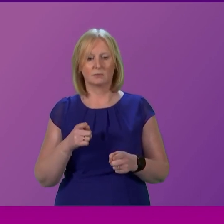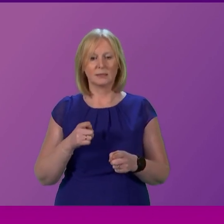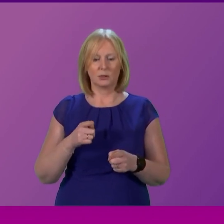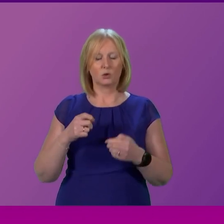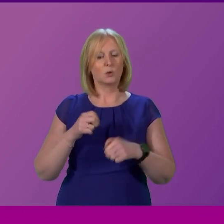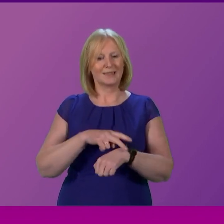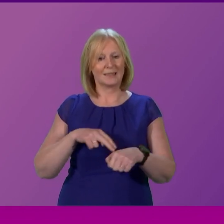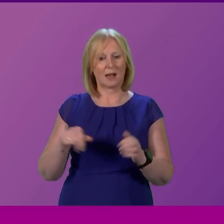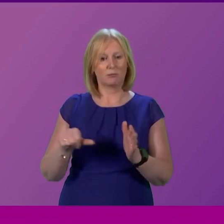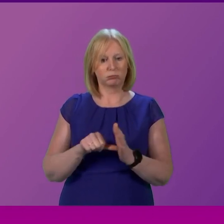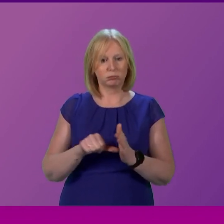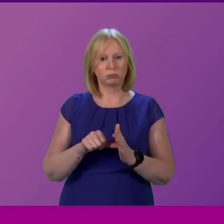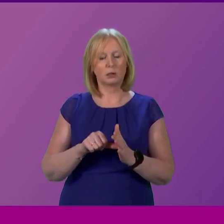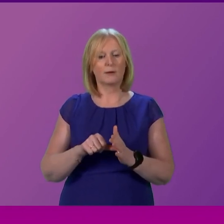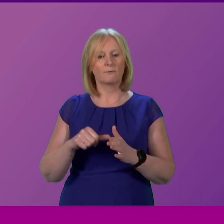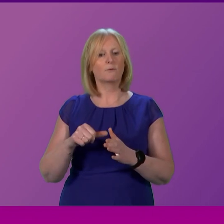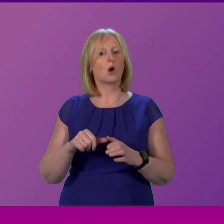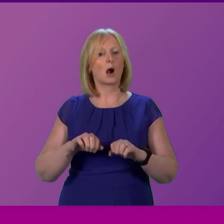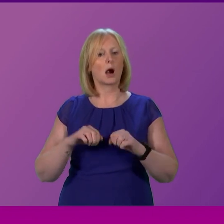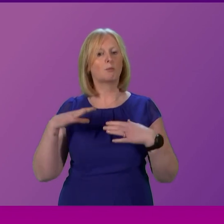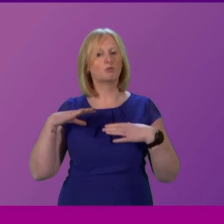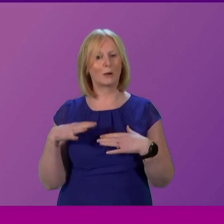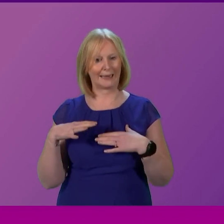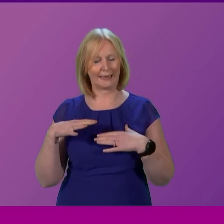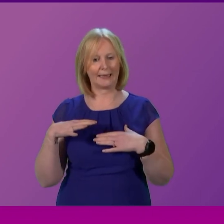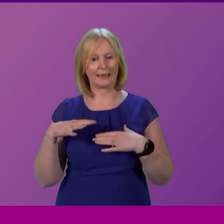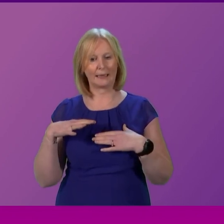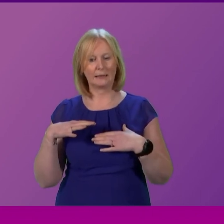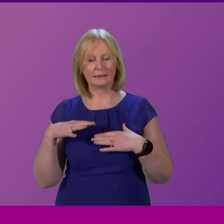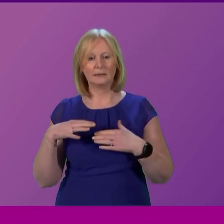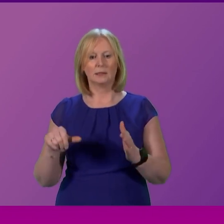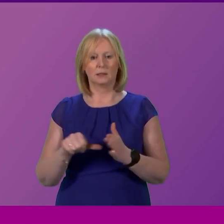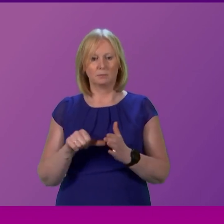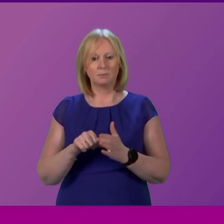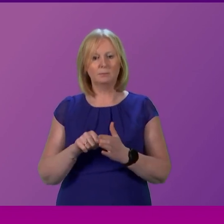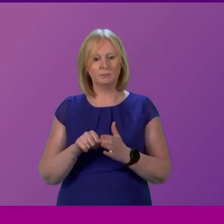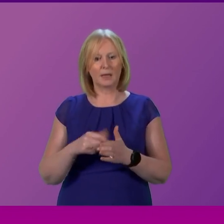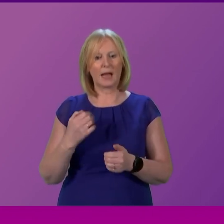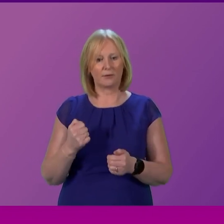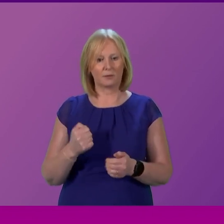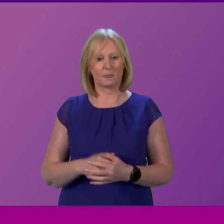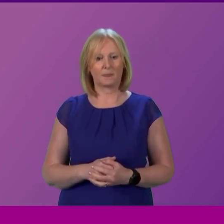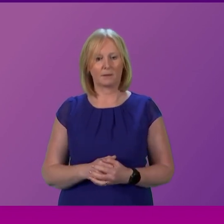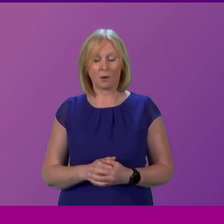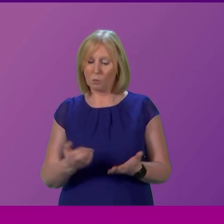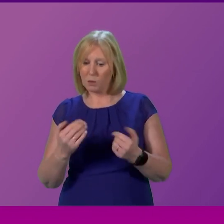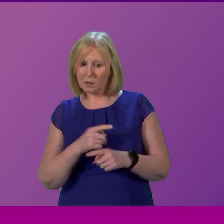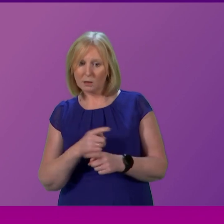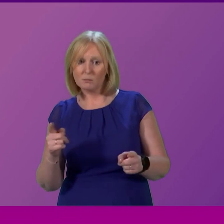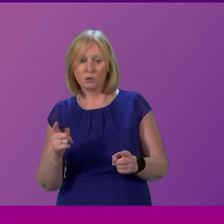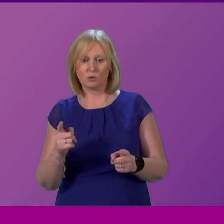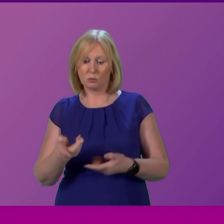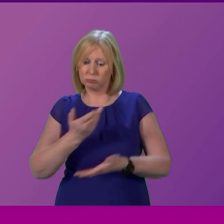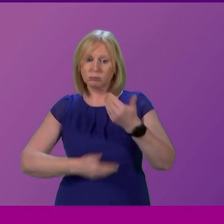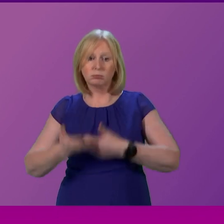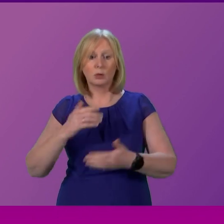breaks for them to be able to do this we need more staff and Brexit has undoubtedly been a factor I welcome everything the cabinet secretary has